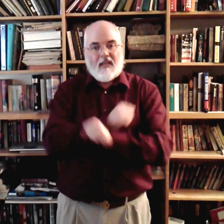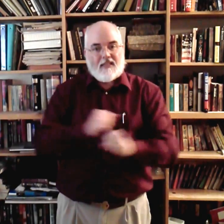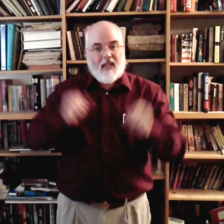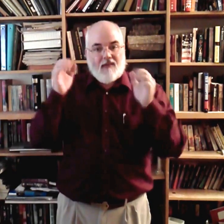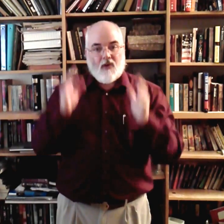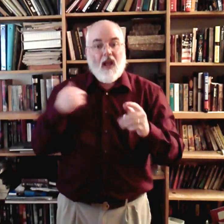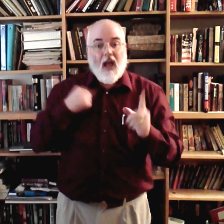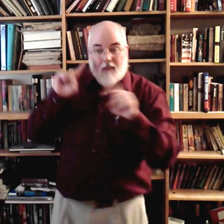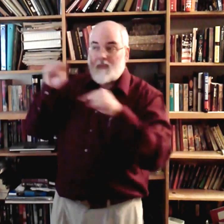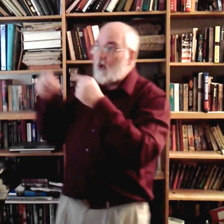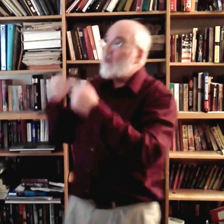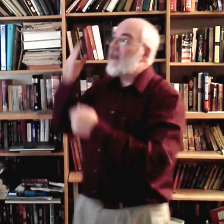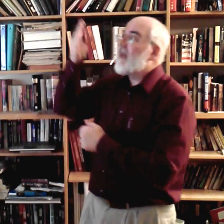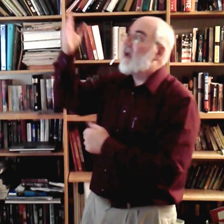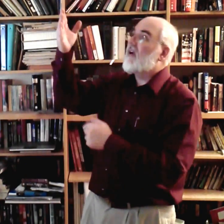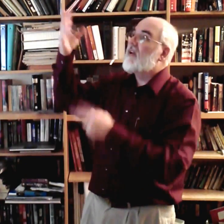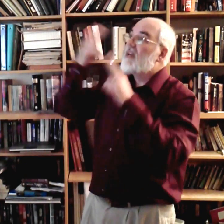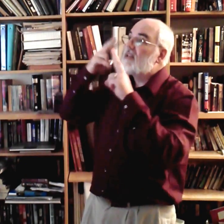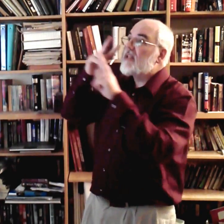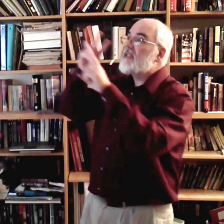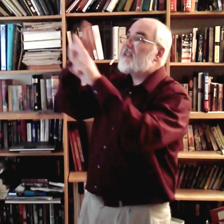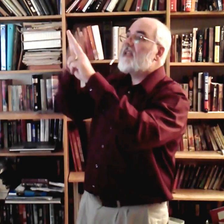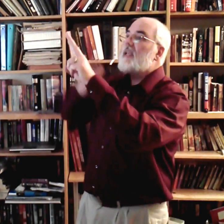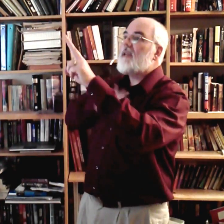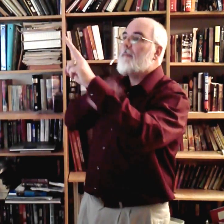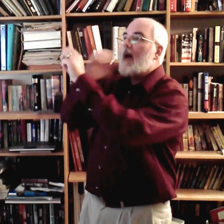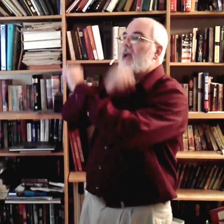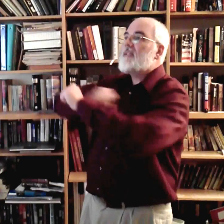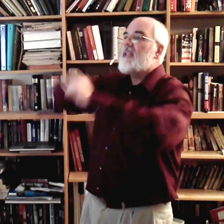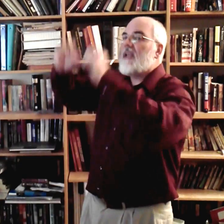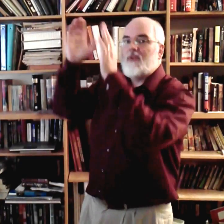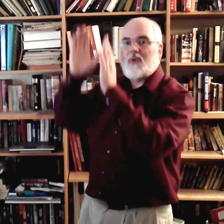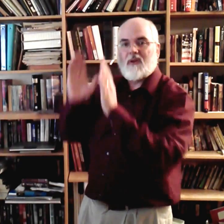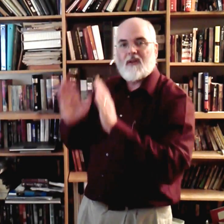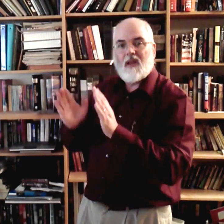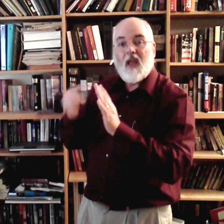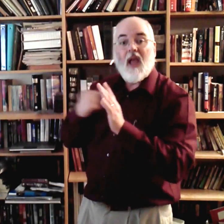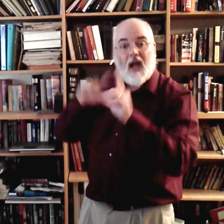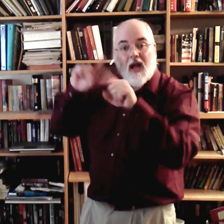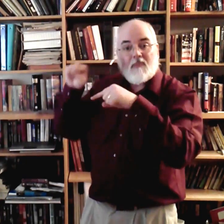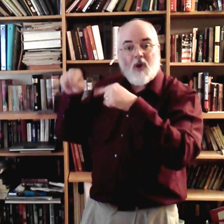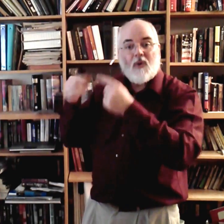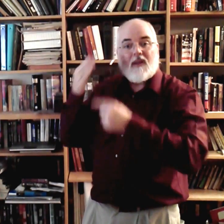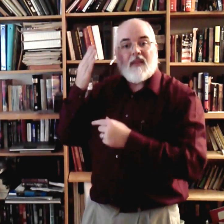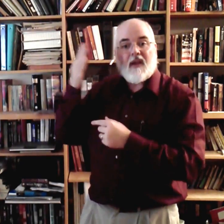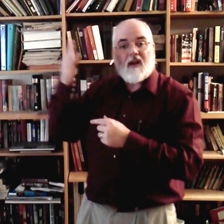Savior. I'm going there to see my Savior. I'm going there